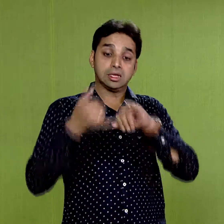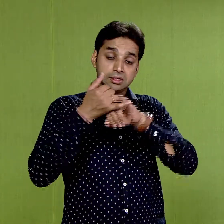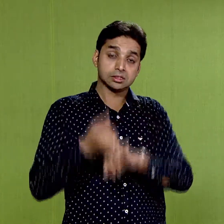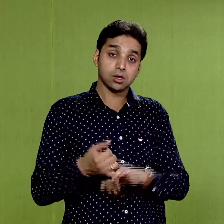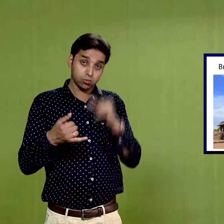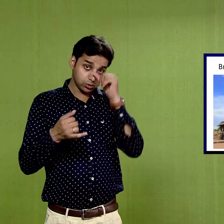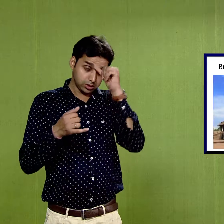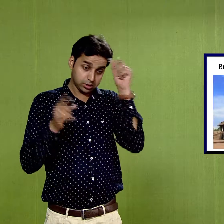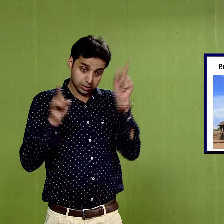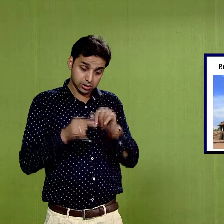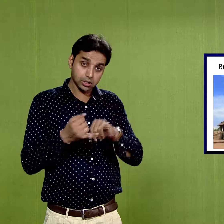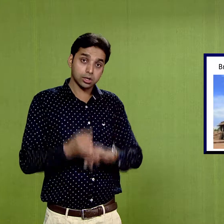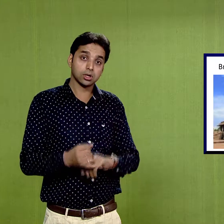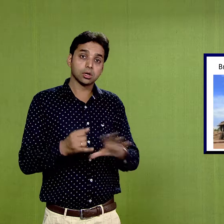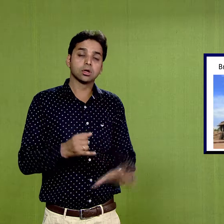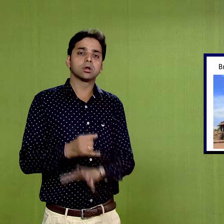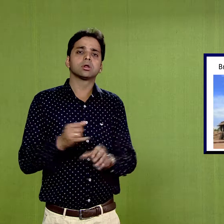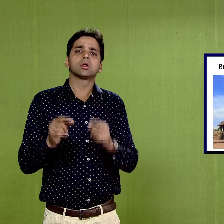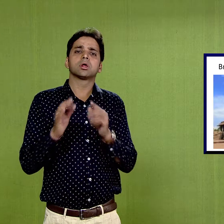This place is in Tamil